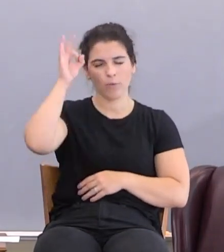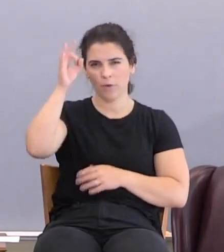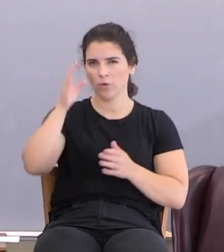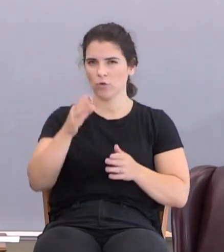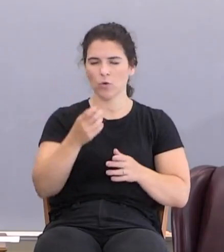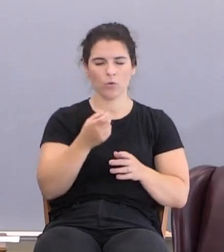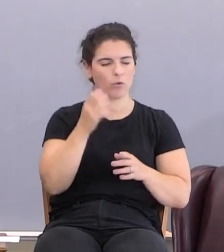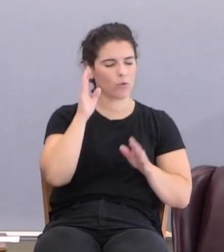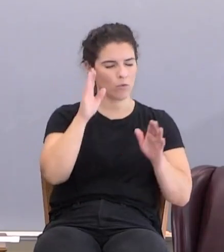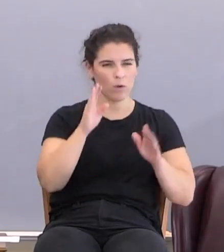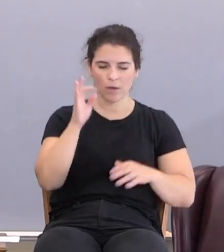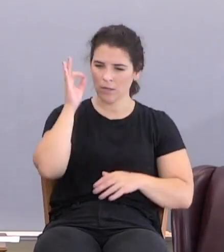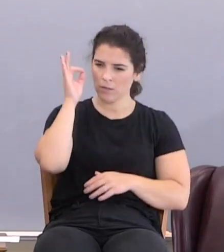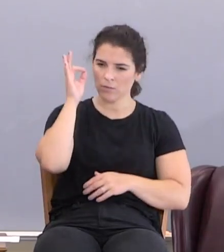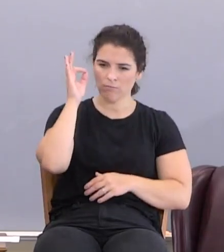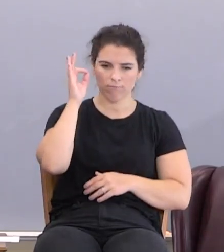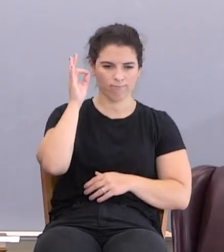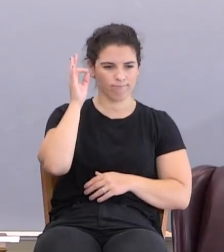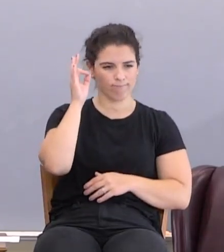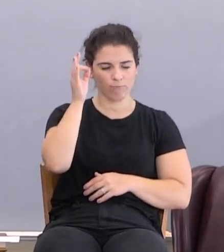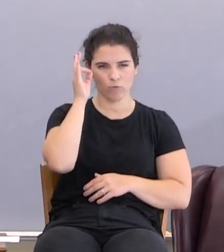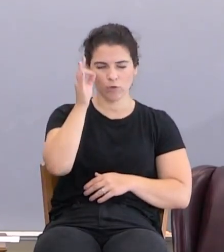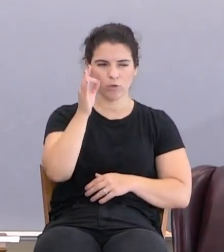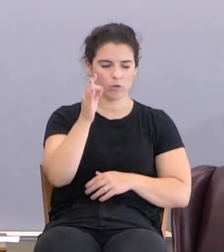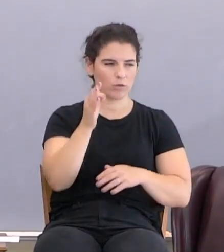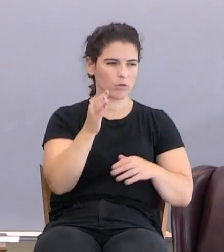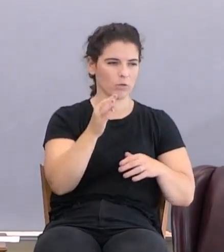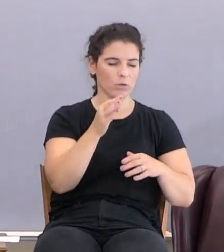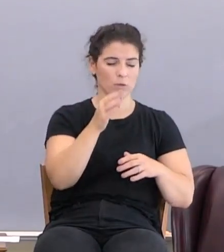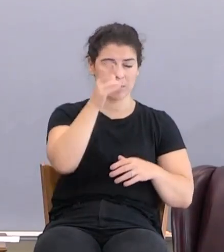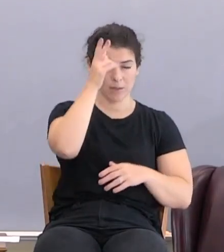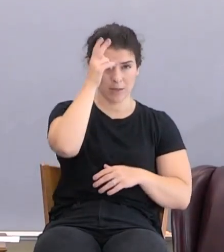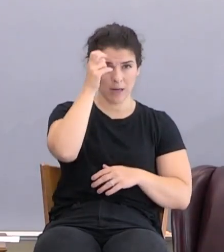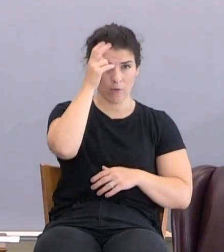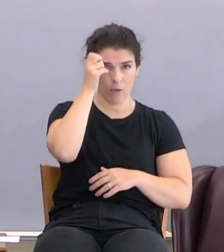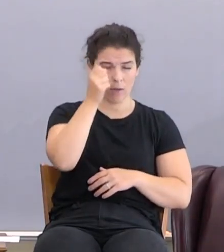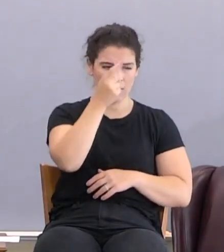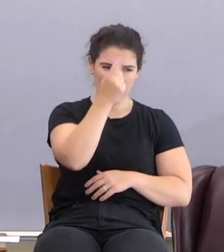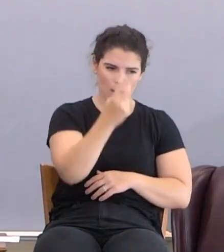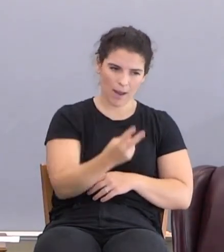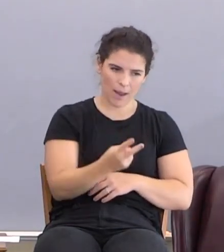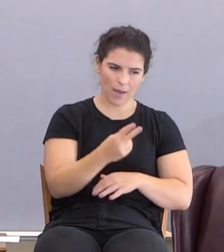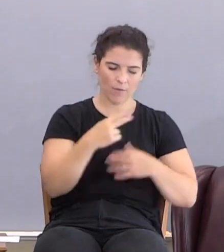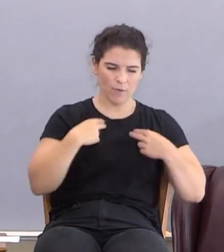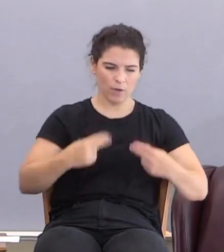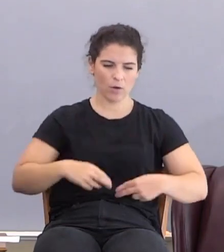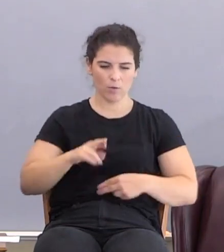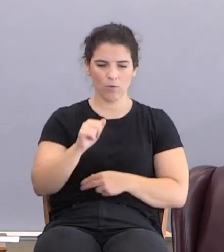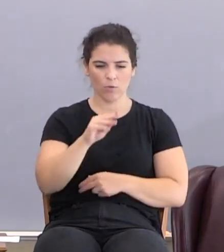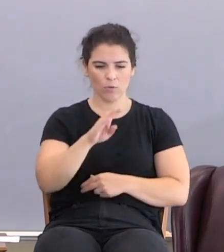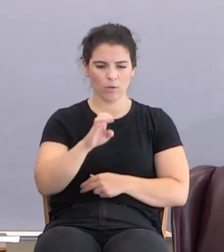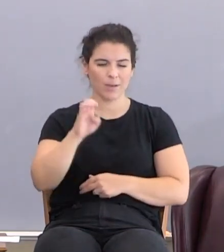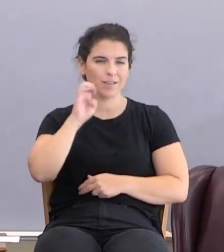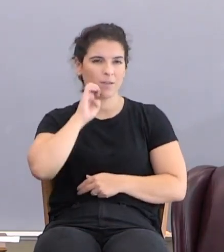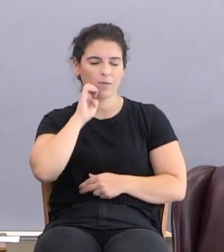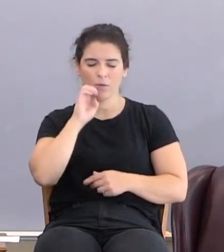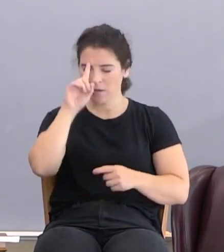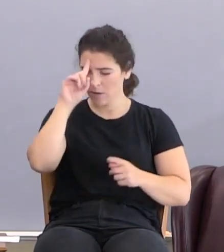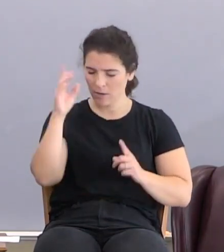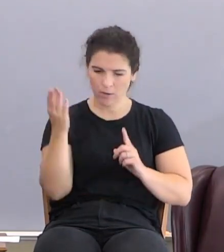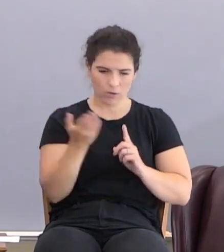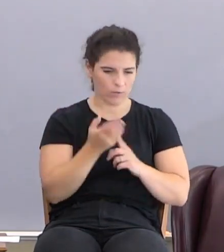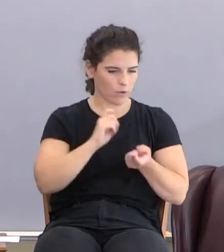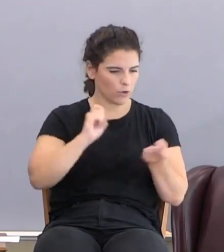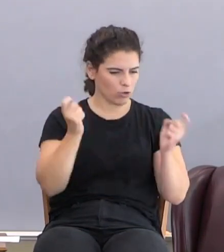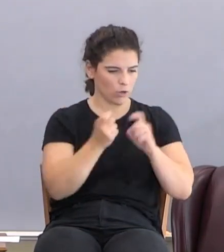preached in the garden by the devil. He preached to half the human race, Eve. He converted his whole audience. She went out and converted the rest of